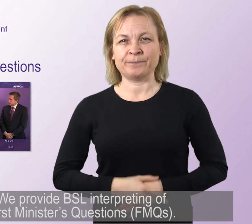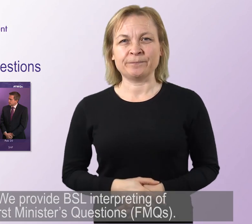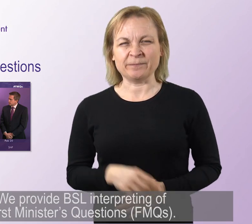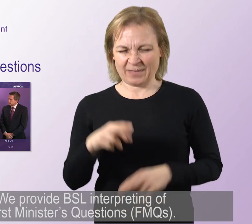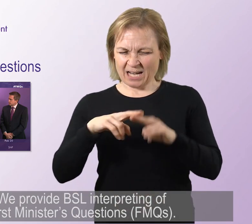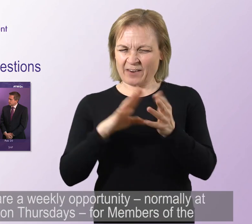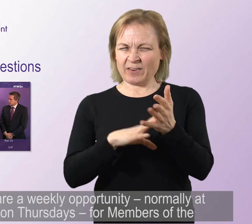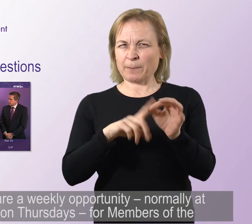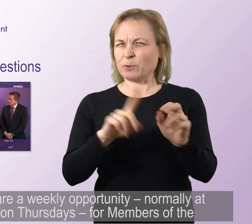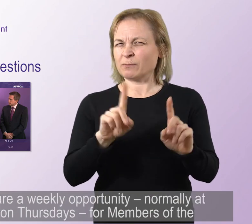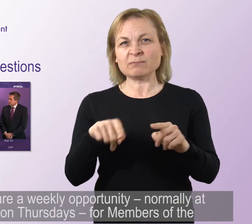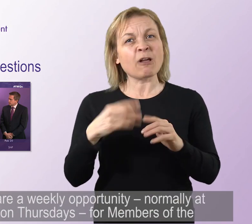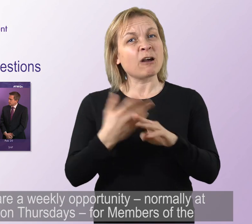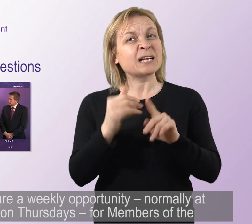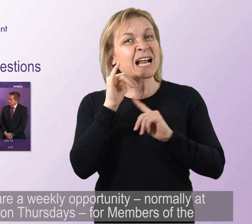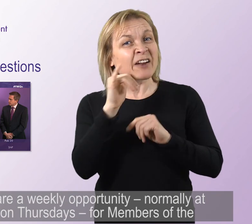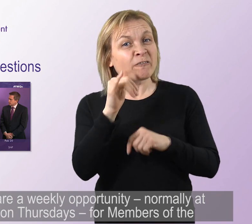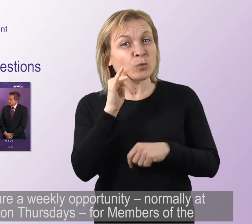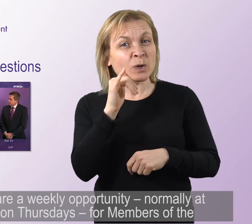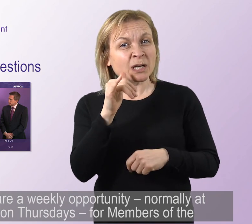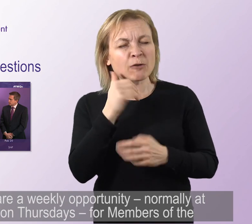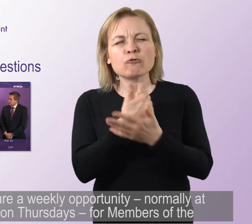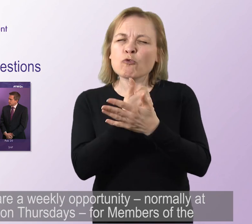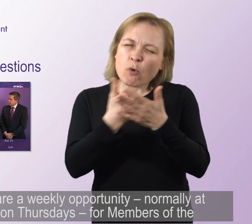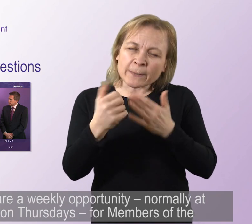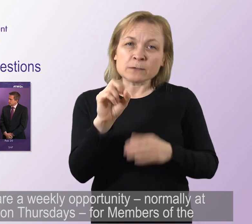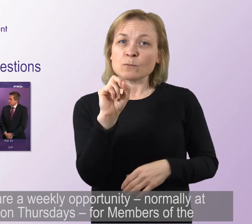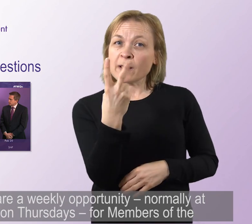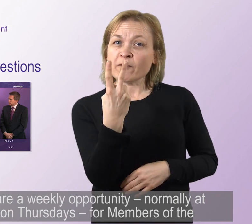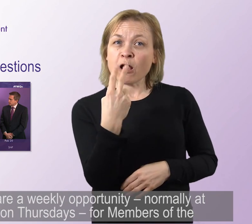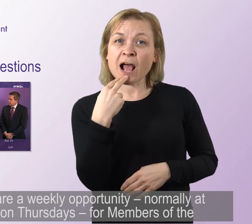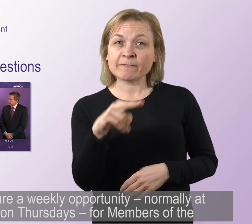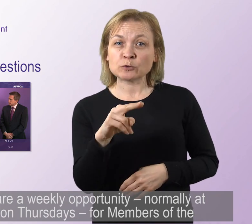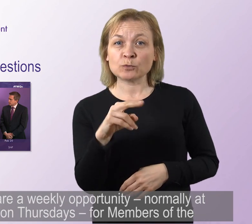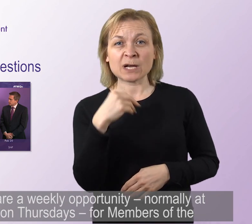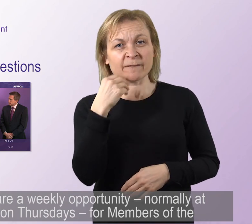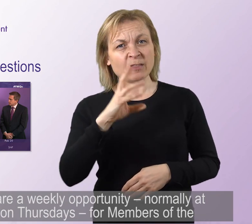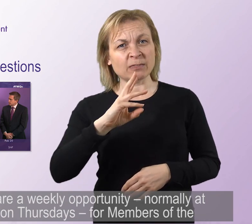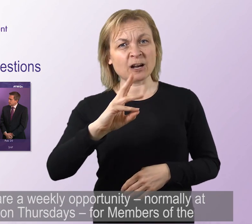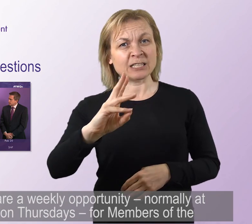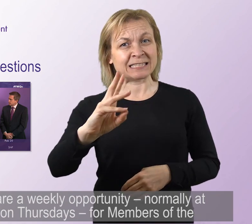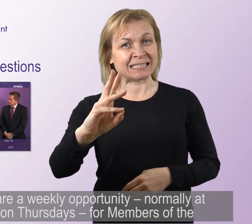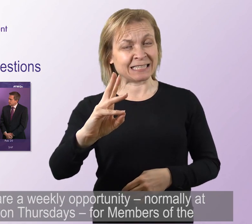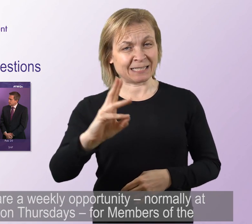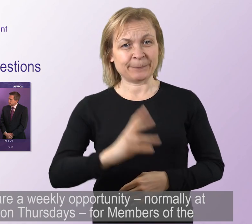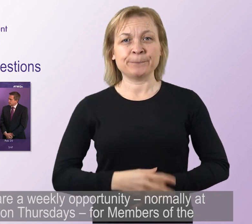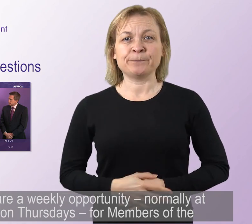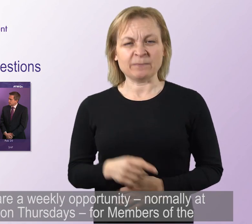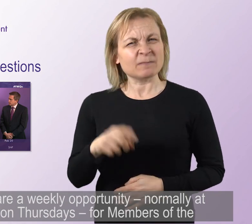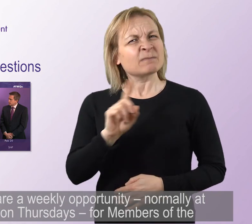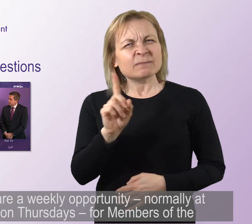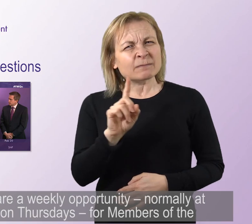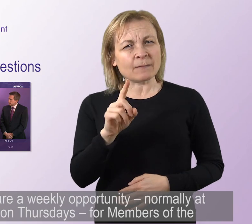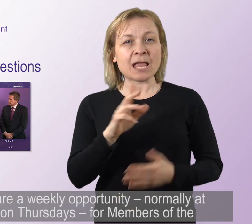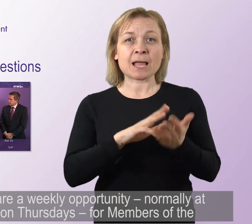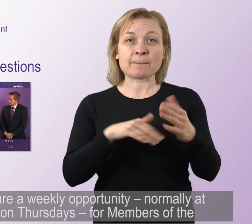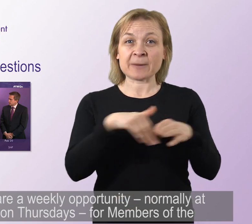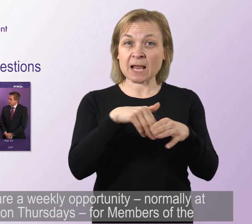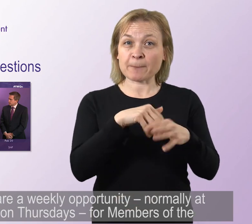Questions, FMQs. FMQs are a weekly opportunity, normally at noon on